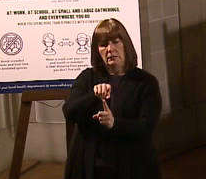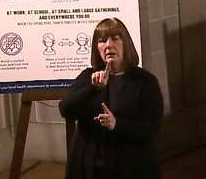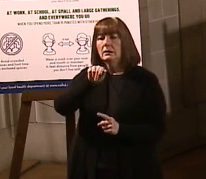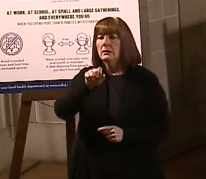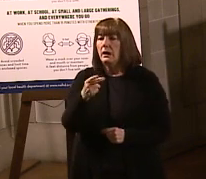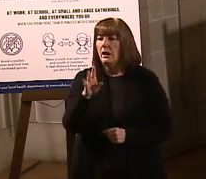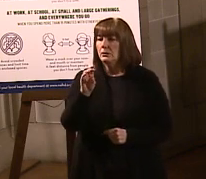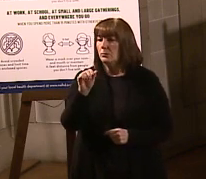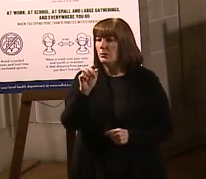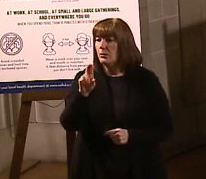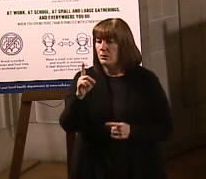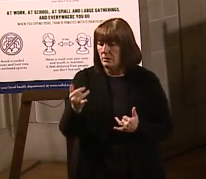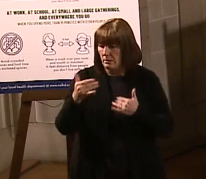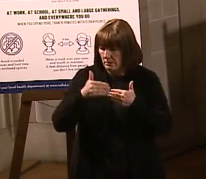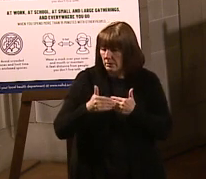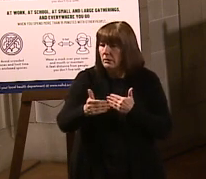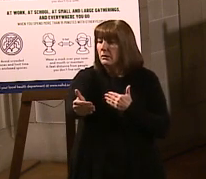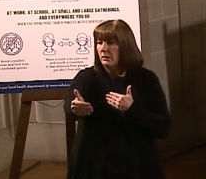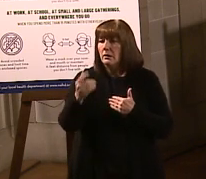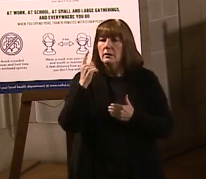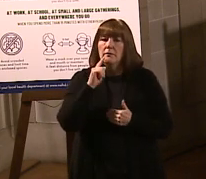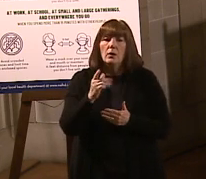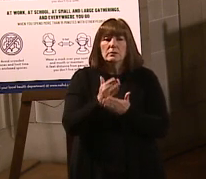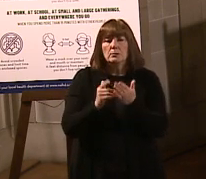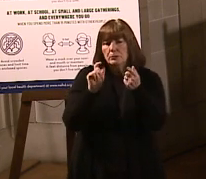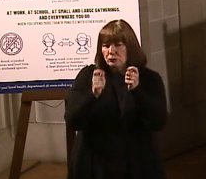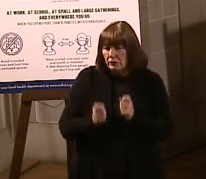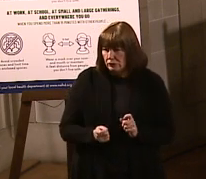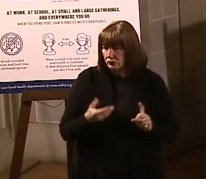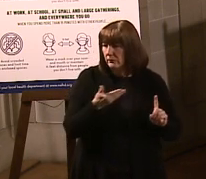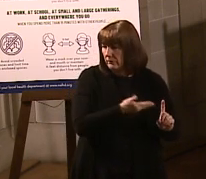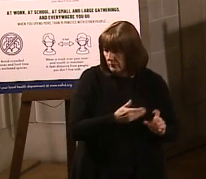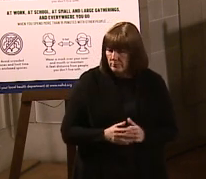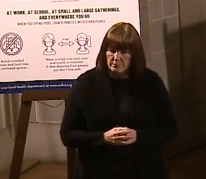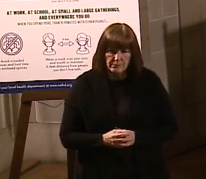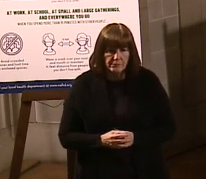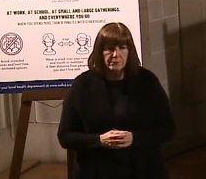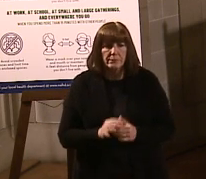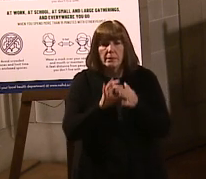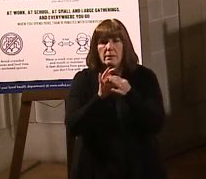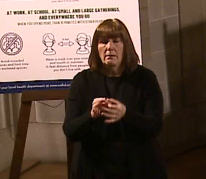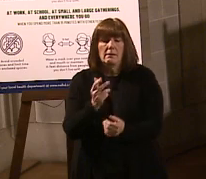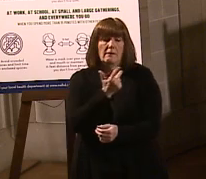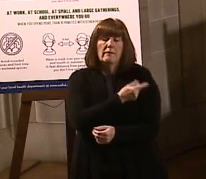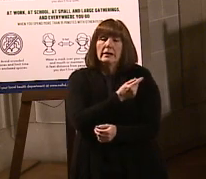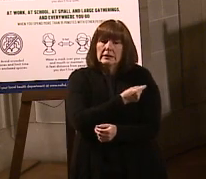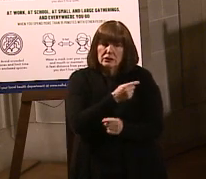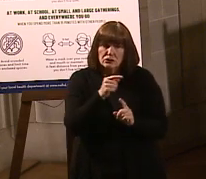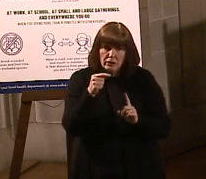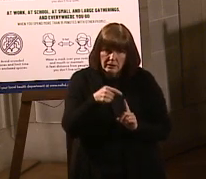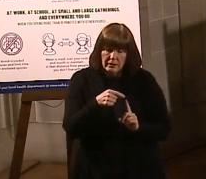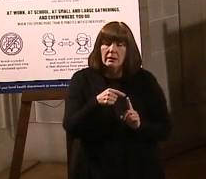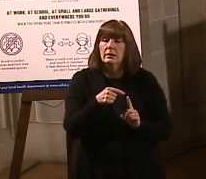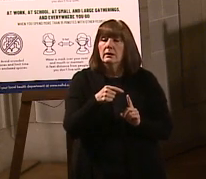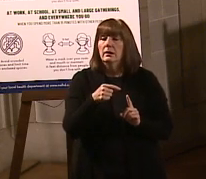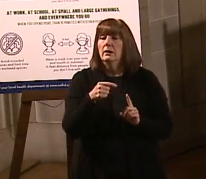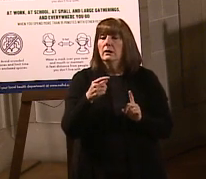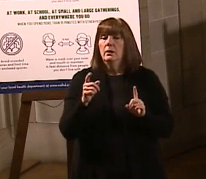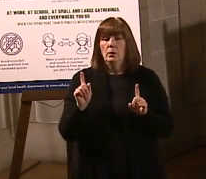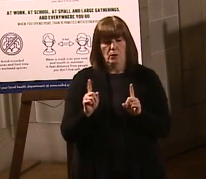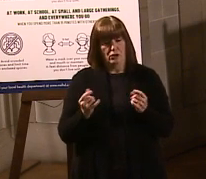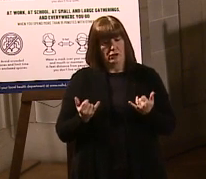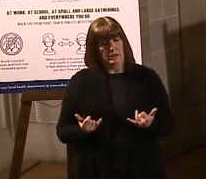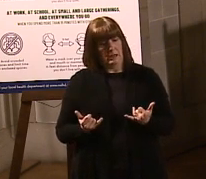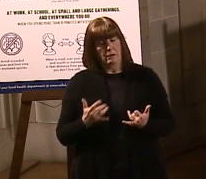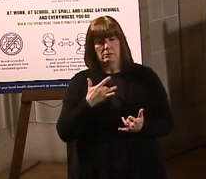forward with regard to some of the changes we're going to make there. With regard to vaccinations, again, where we are